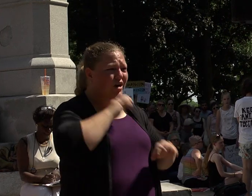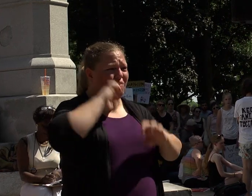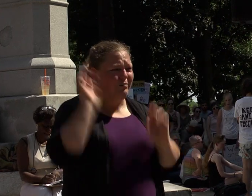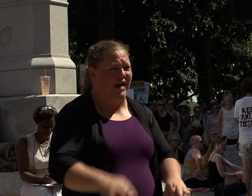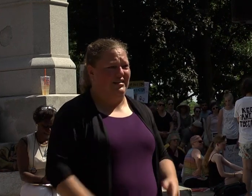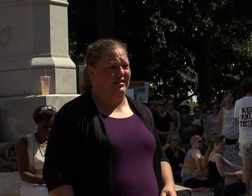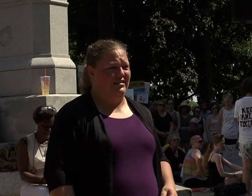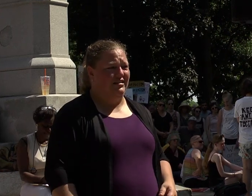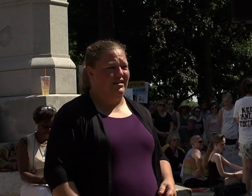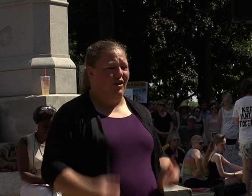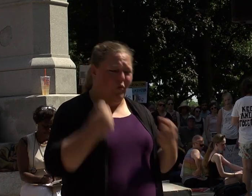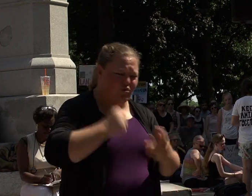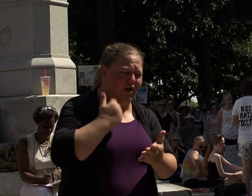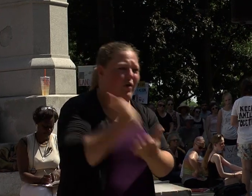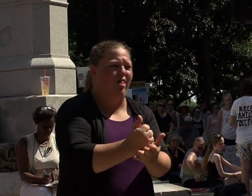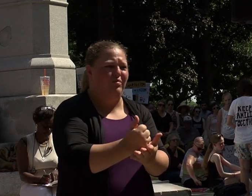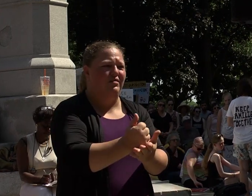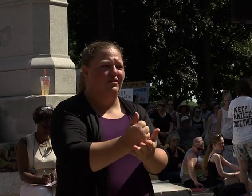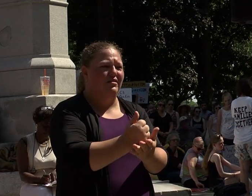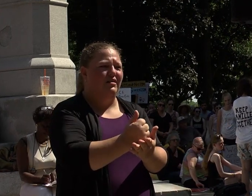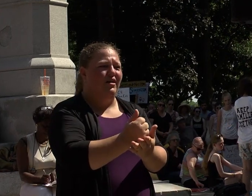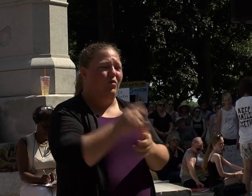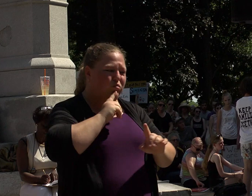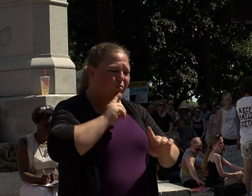as neighbors should